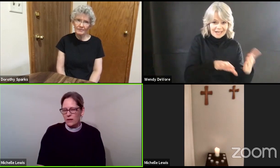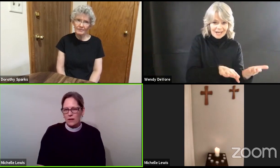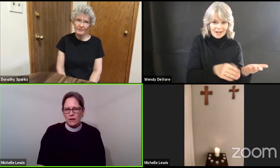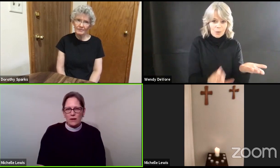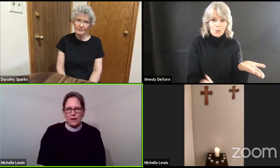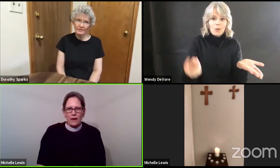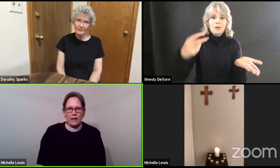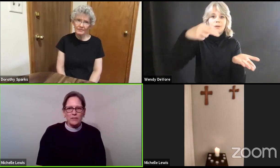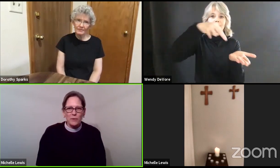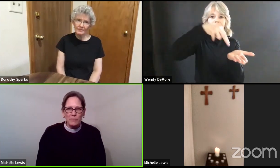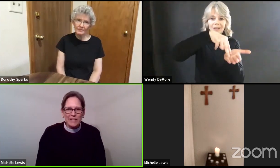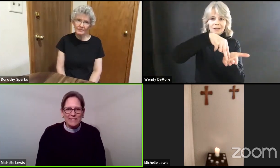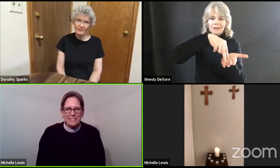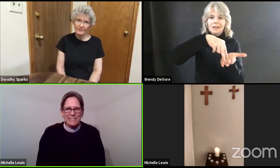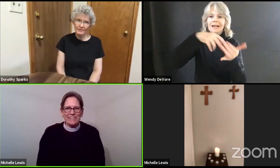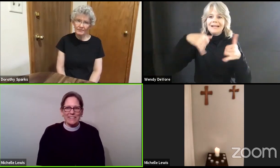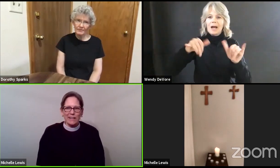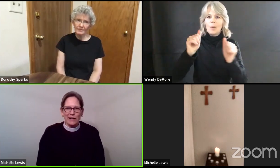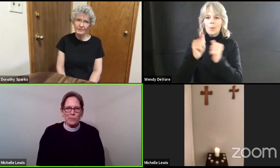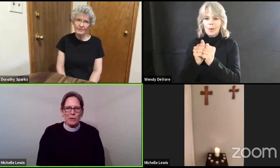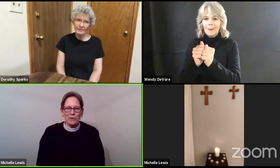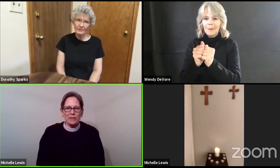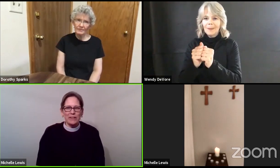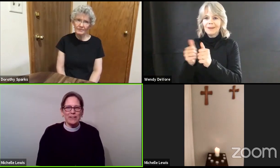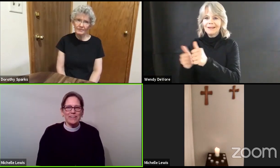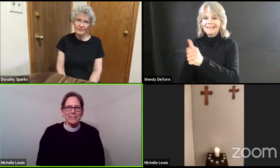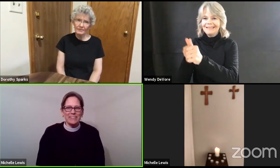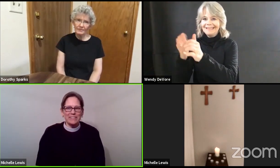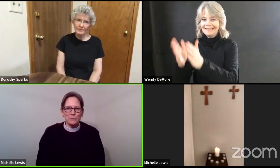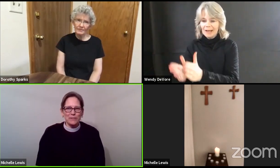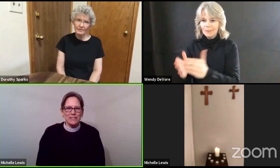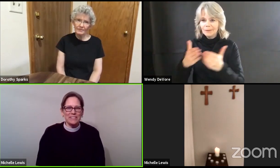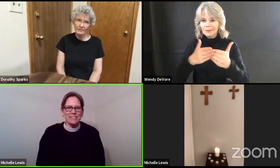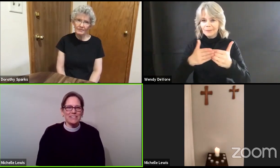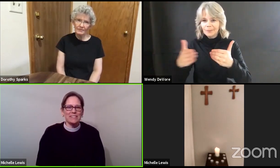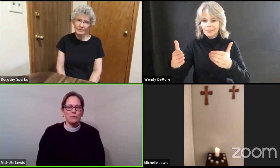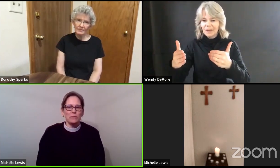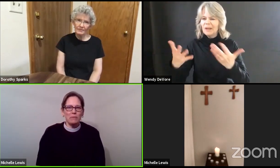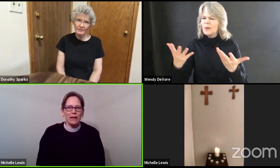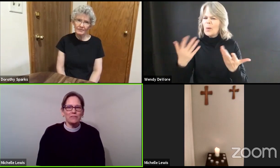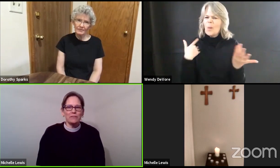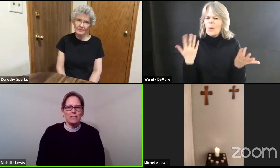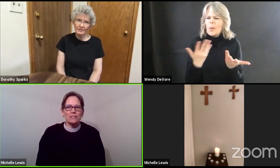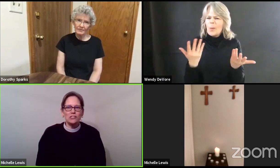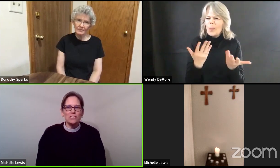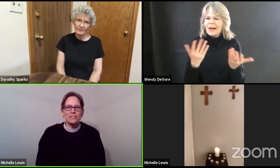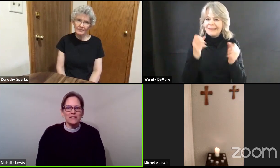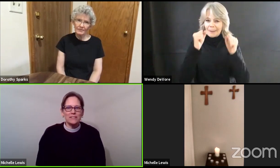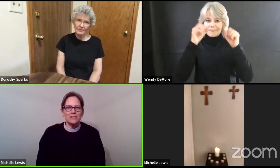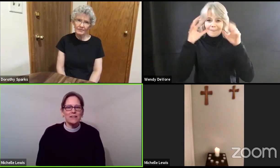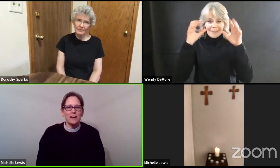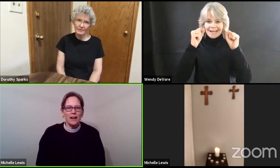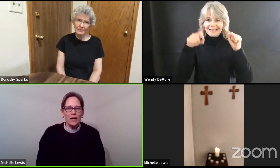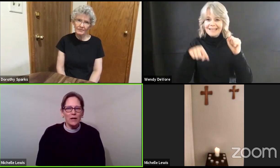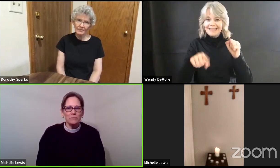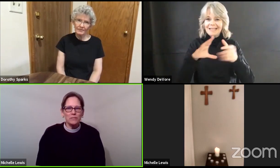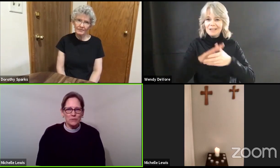And the amazing thing about these stories is the reminder that Jesus comes to